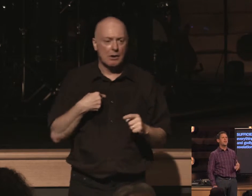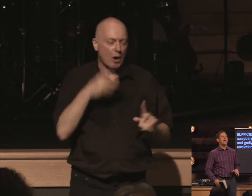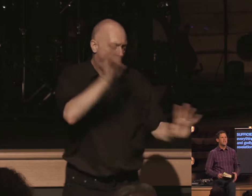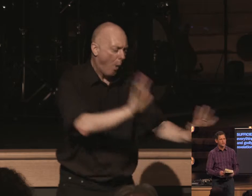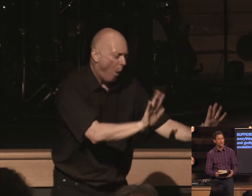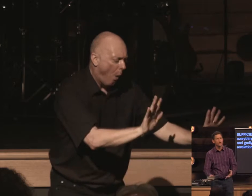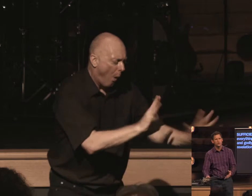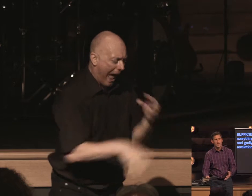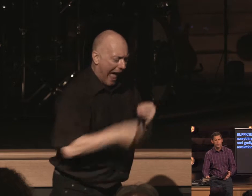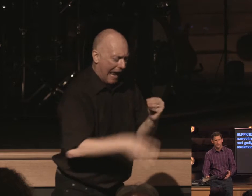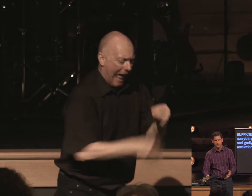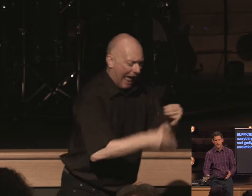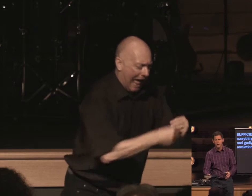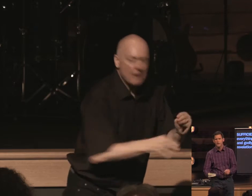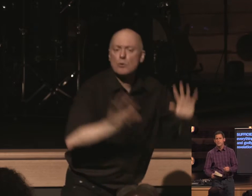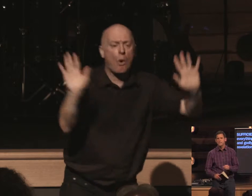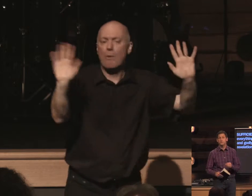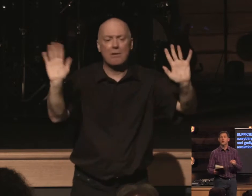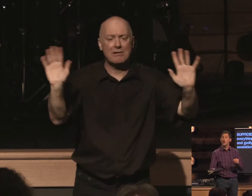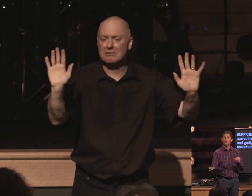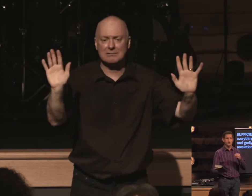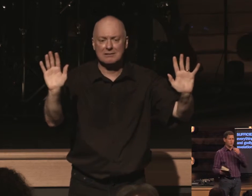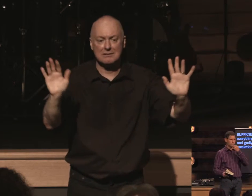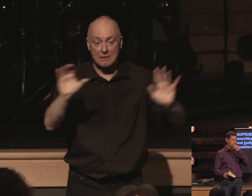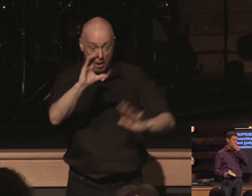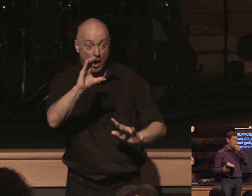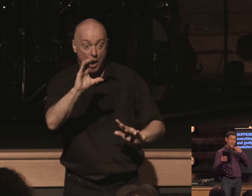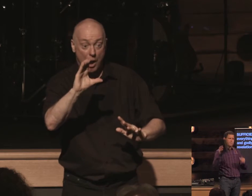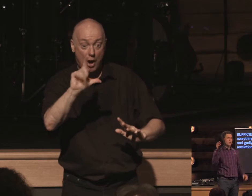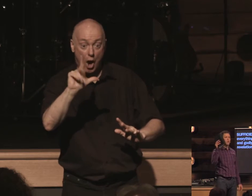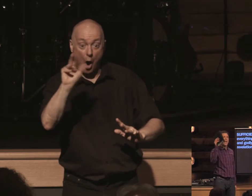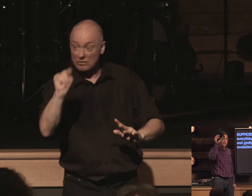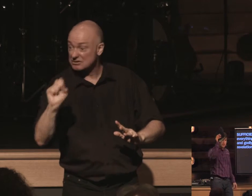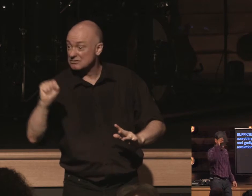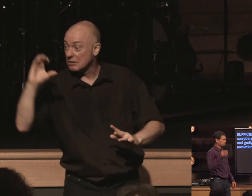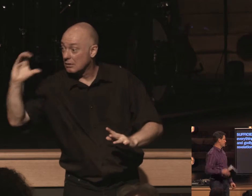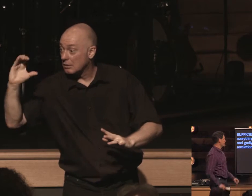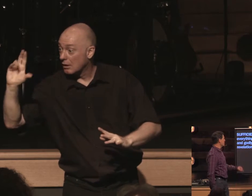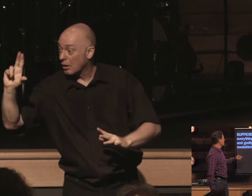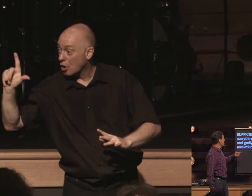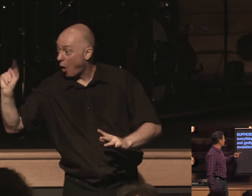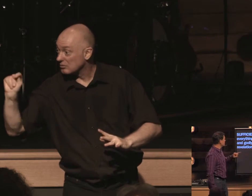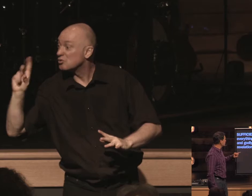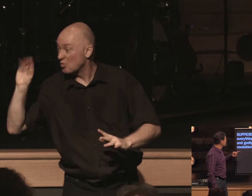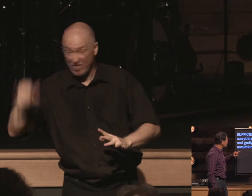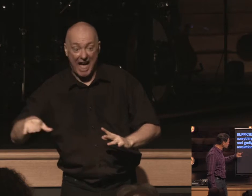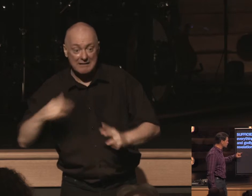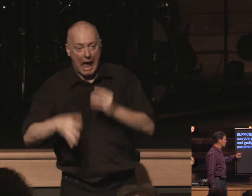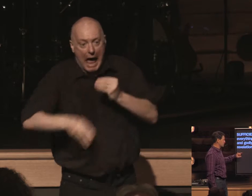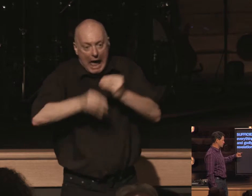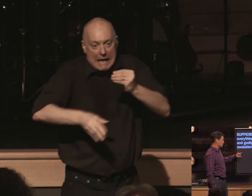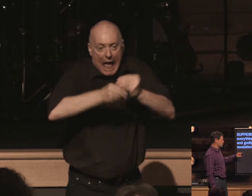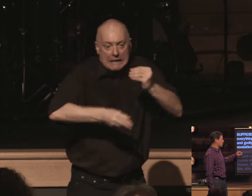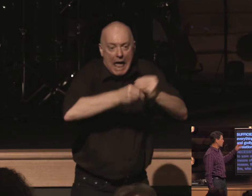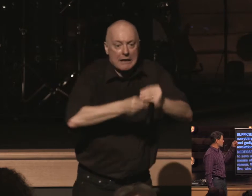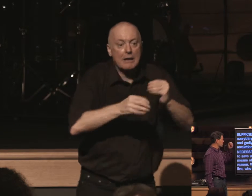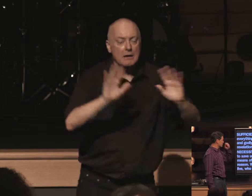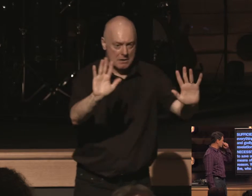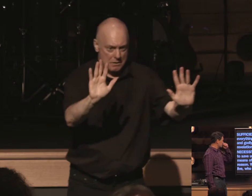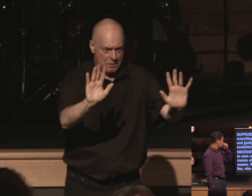and give us a whole new chapter okay that's what cults do okay no everything is in here now the necessity of scripture i want to make sure these two